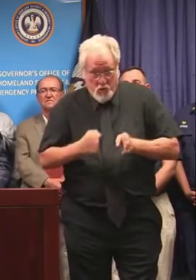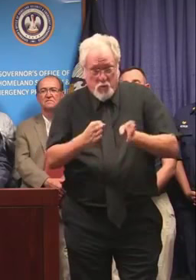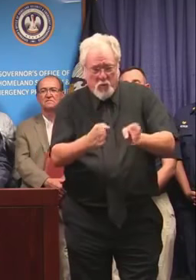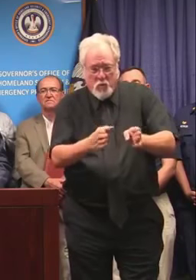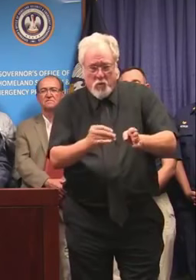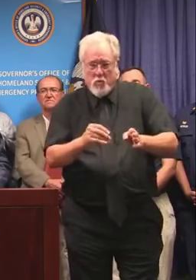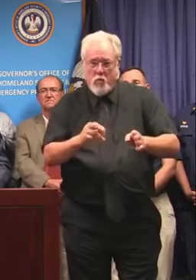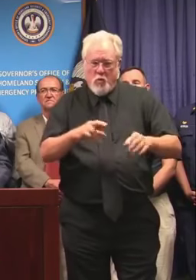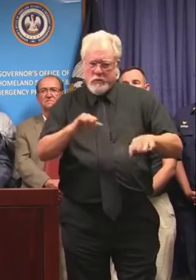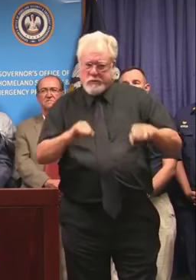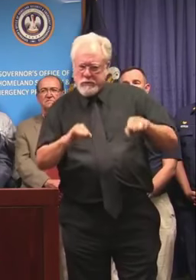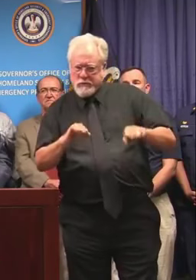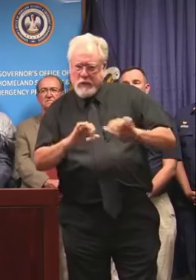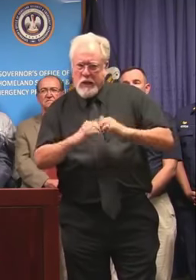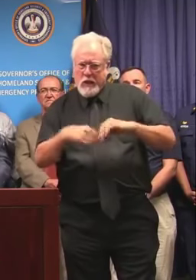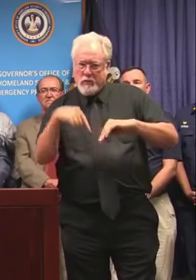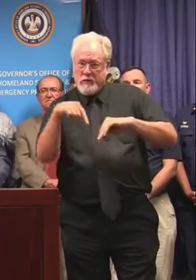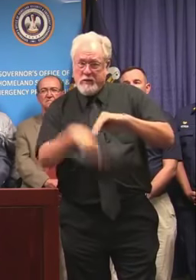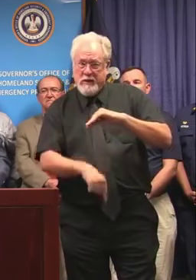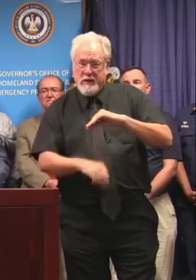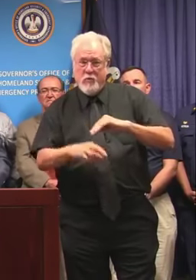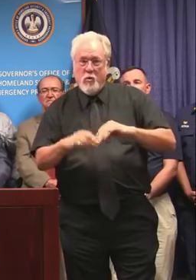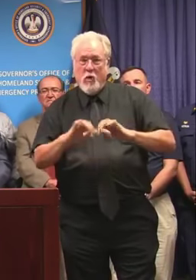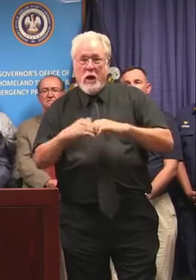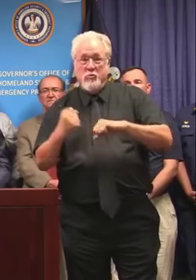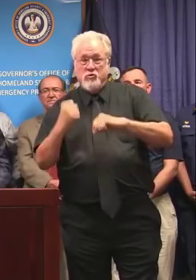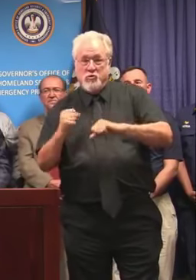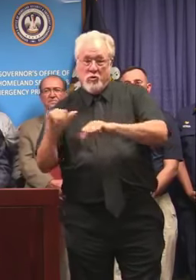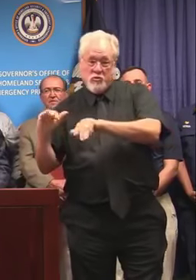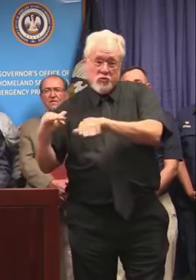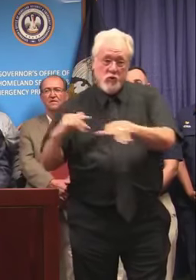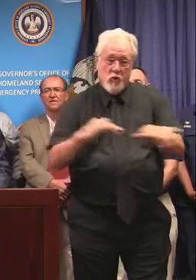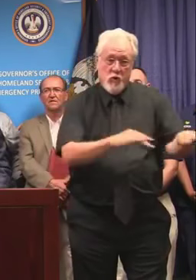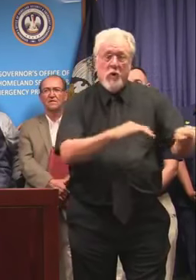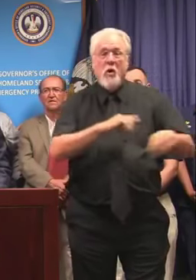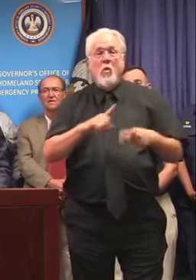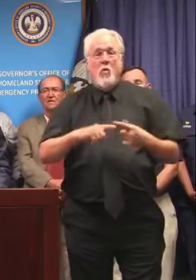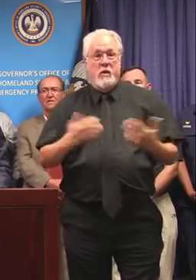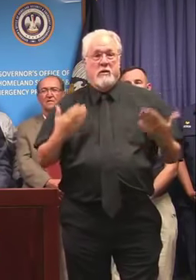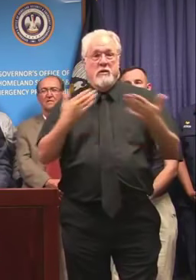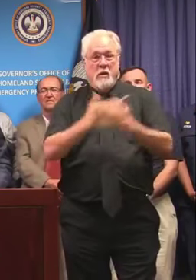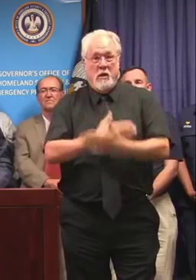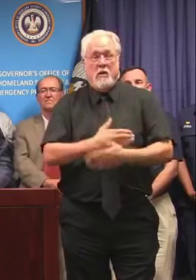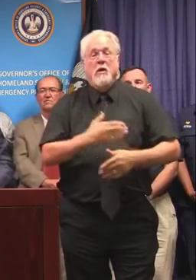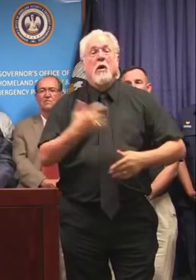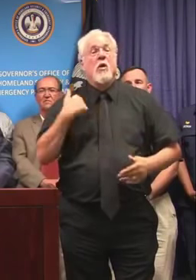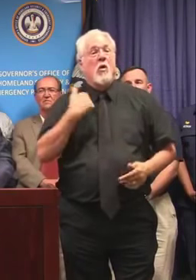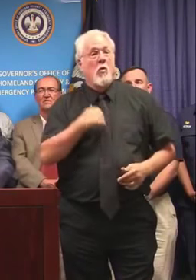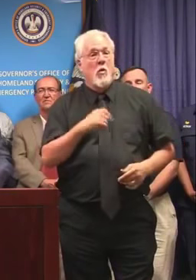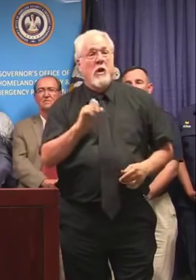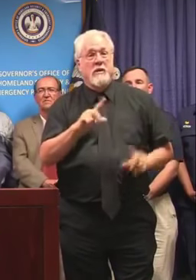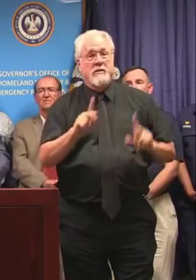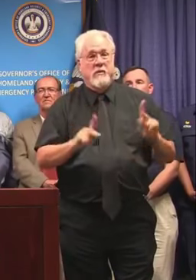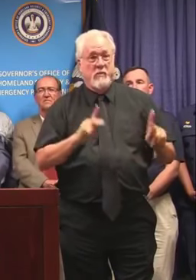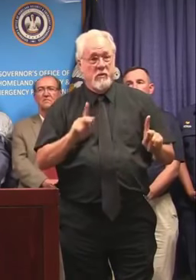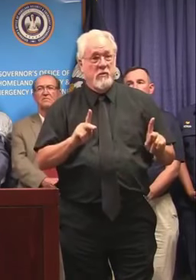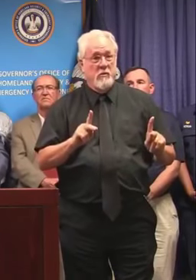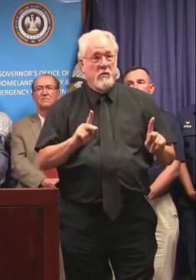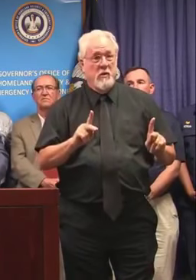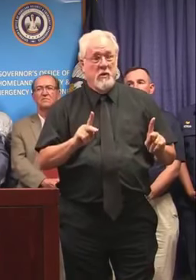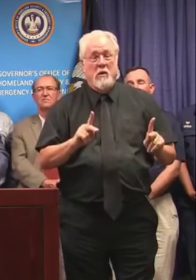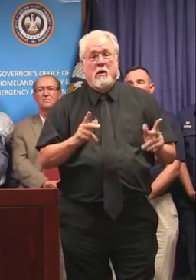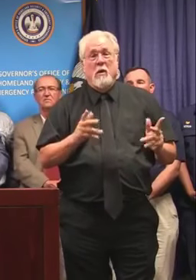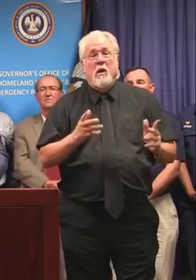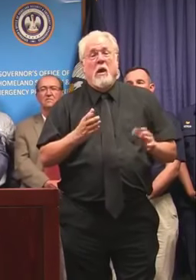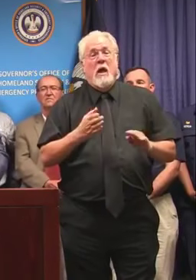gauge its depth or the strength of the current when it's dark, and we are asking people after